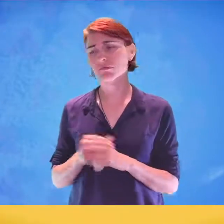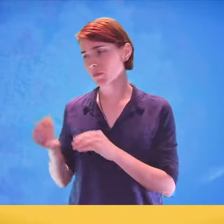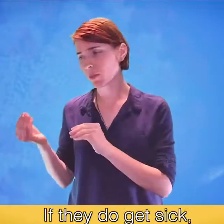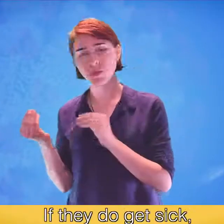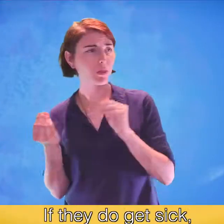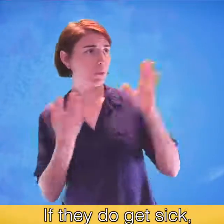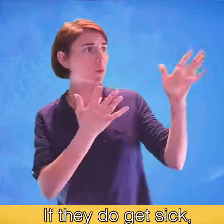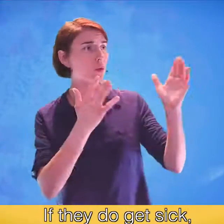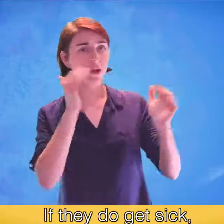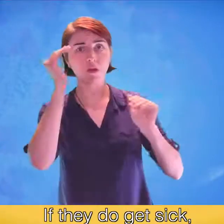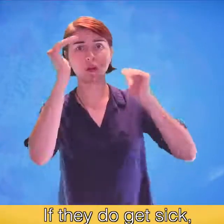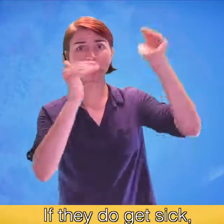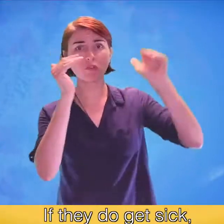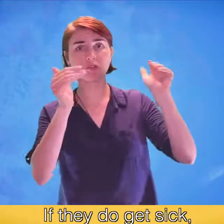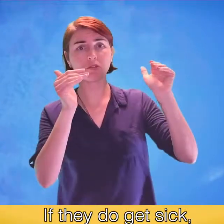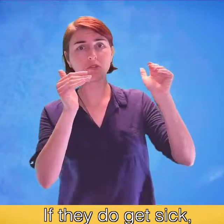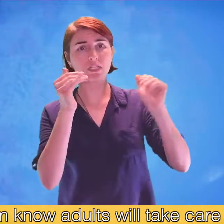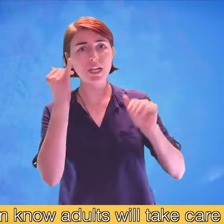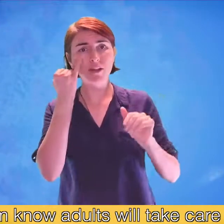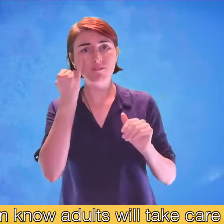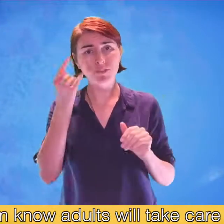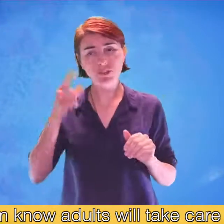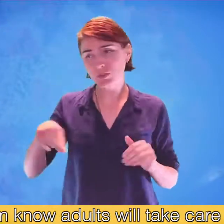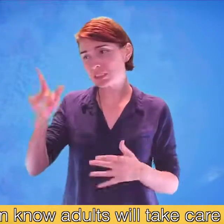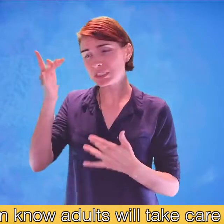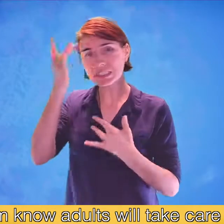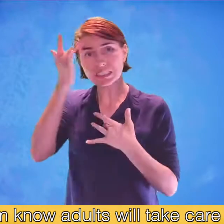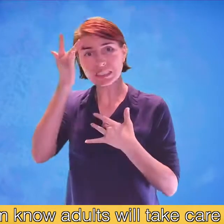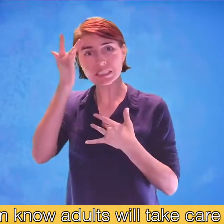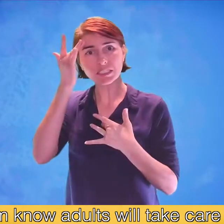if they do get sick let them know adults will take care of them